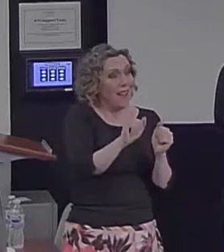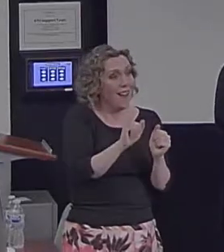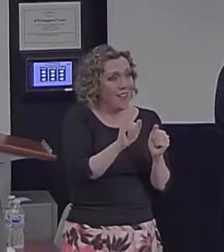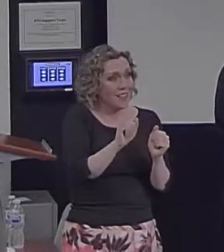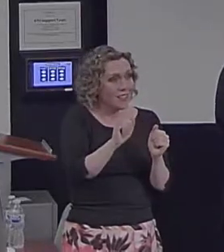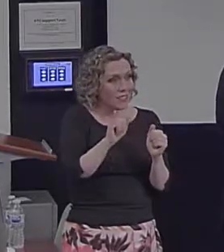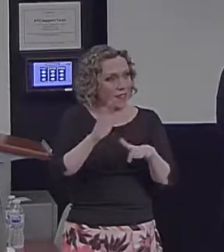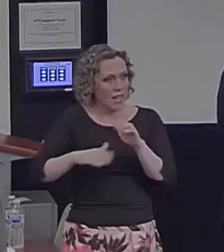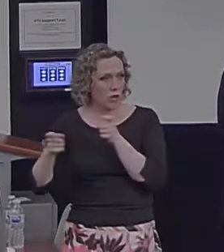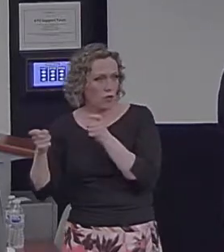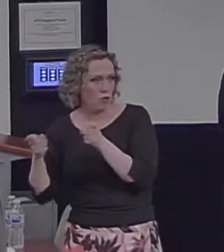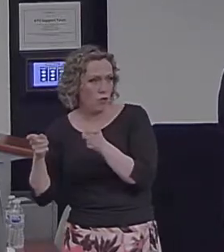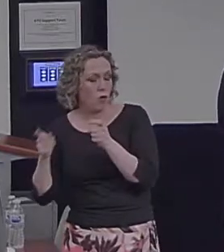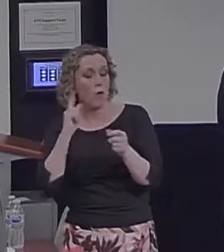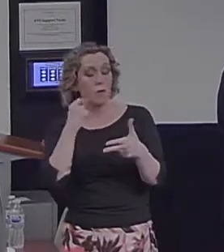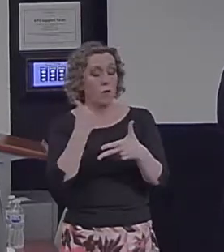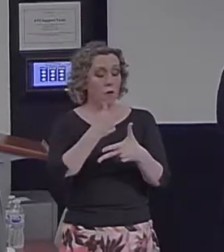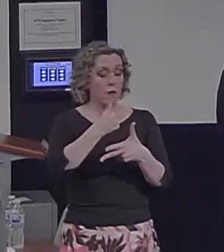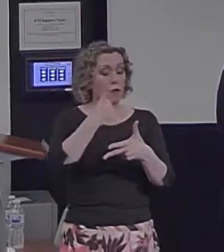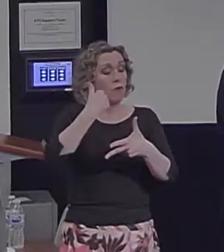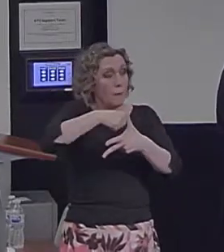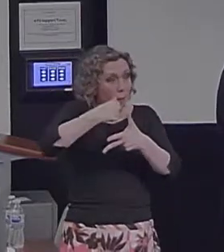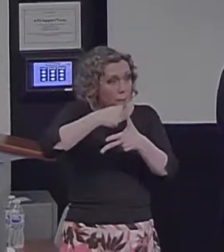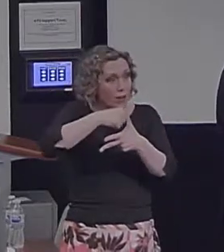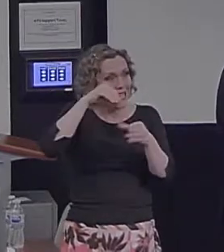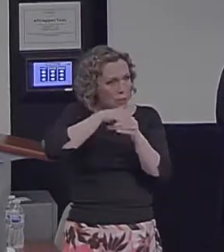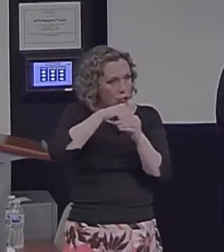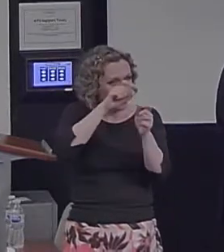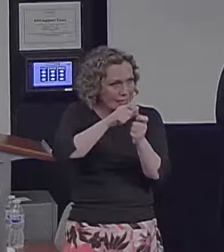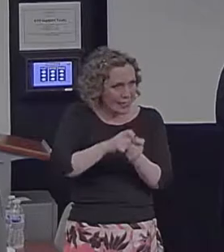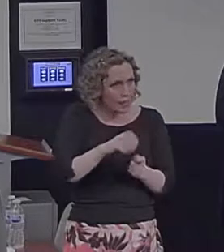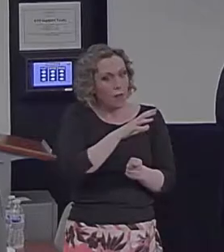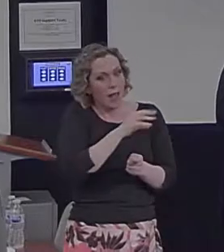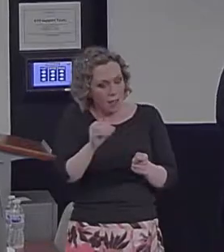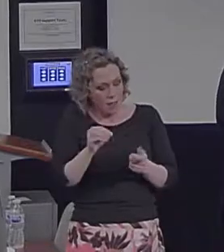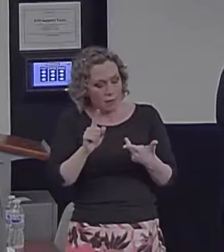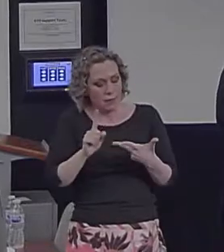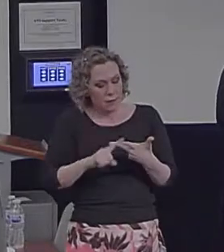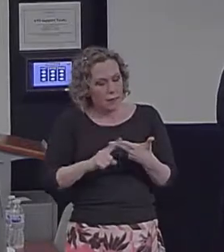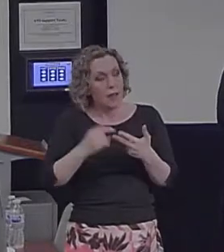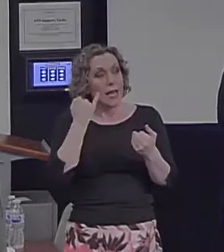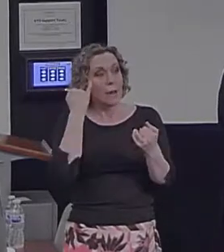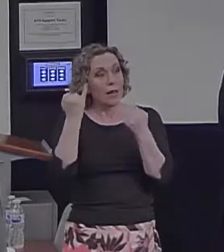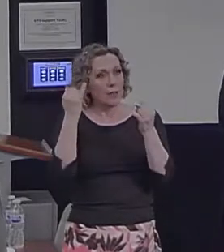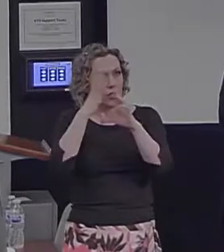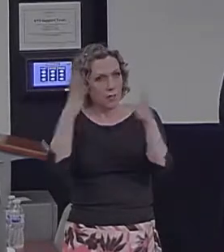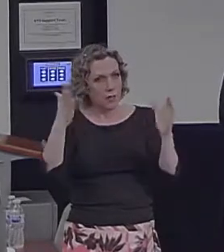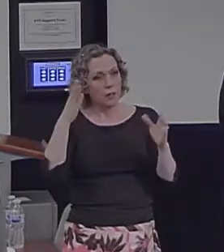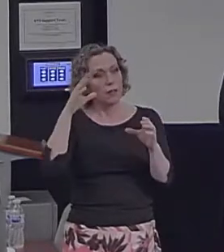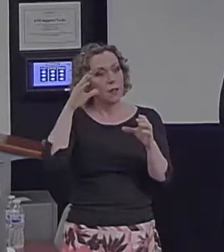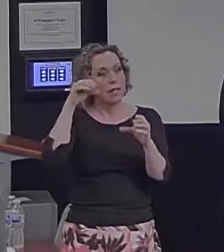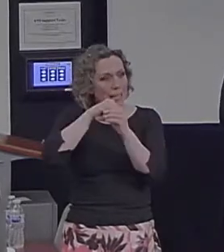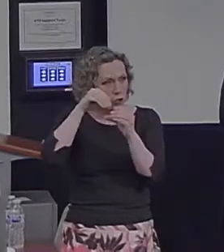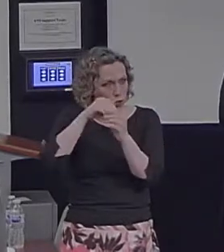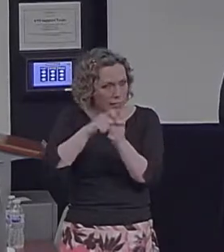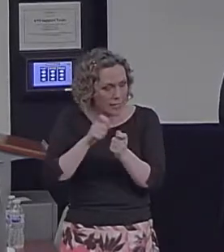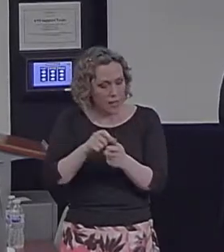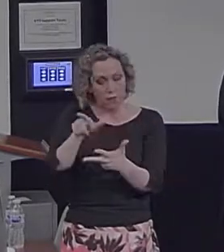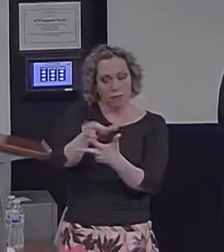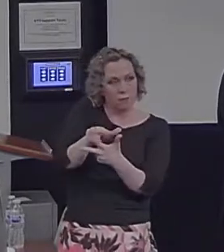remembering internal details and imagining internal details. There are more of them after